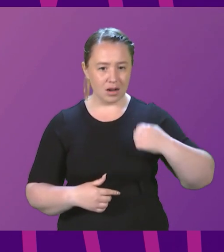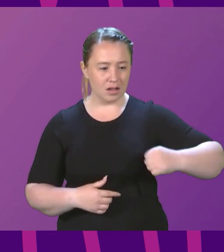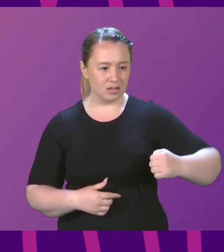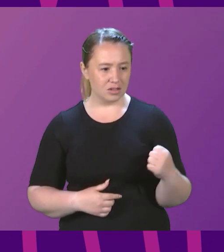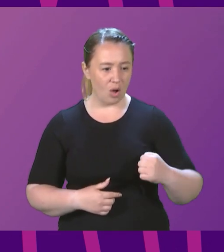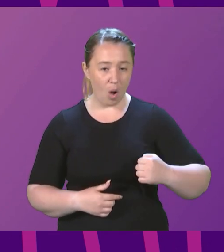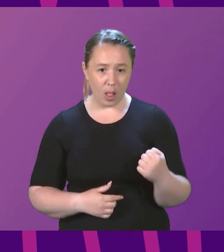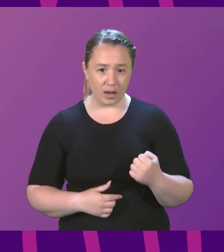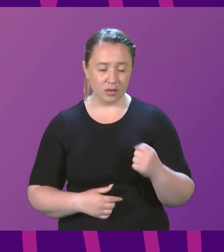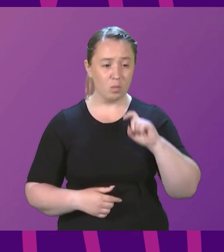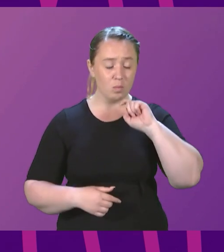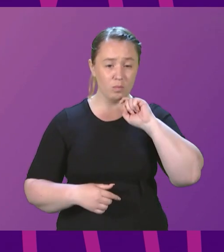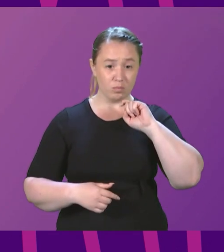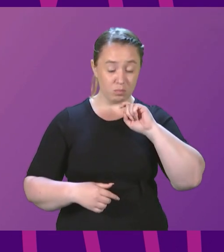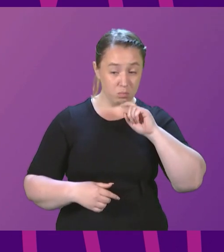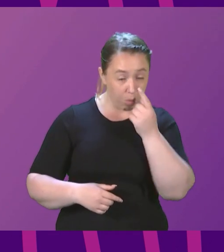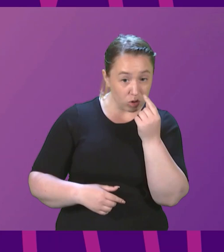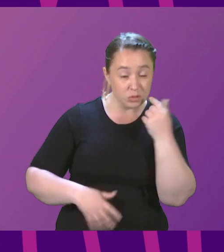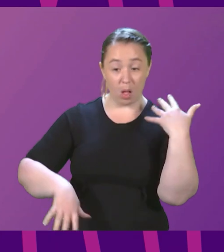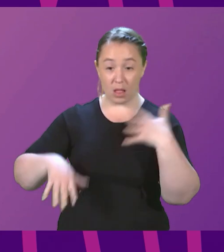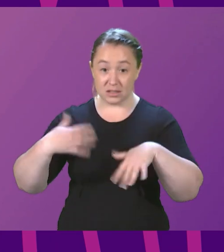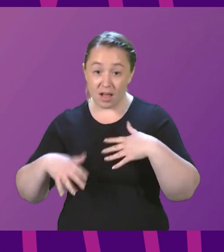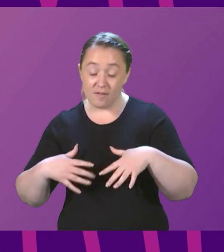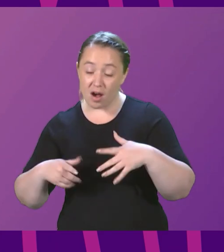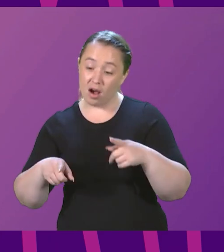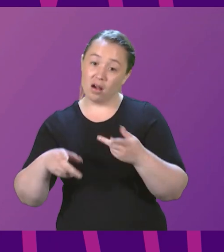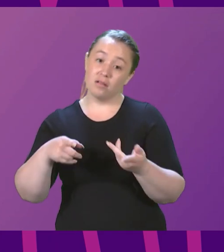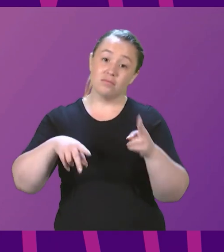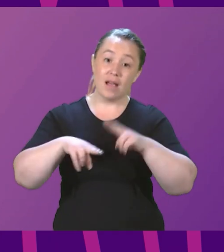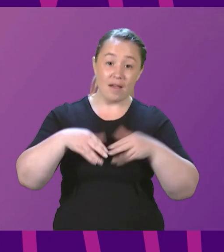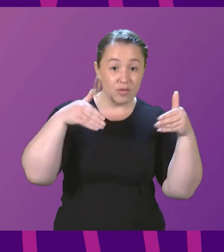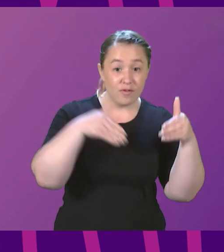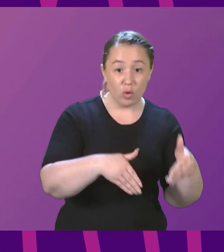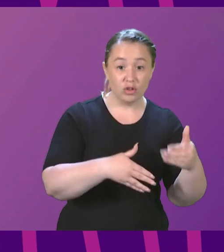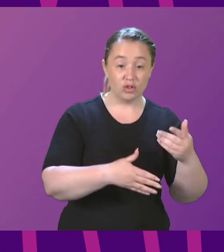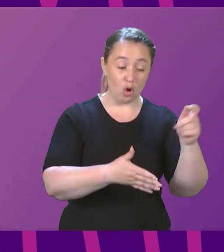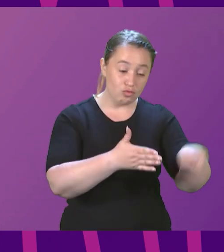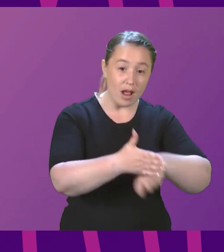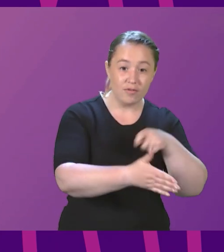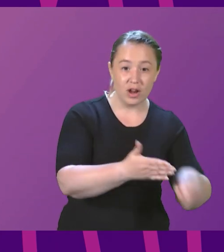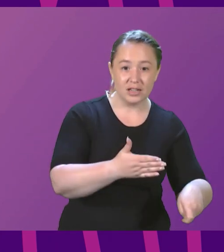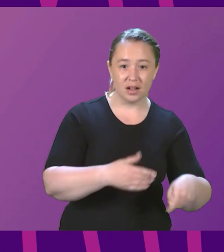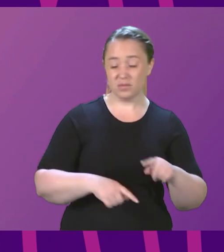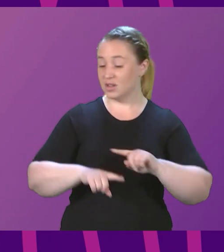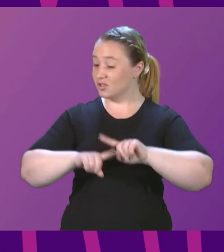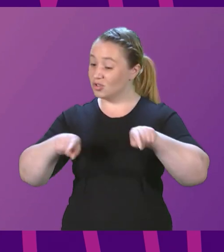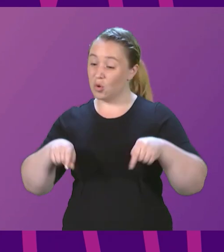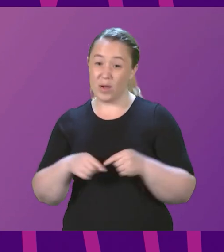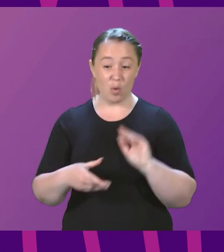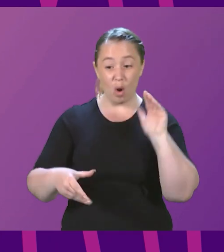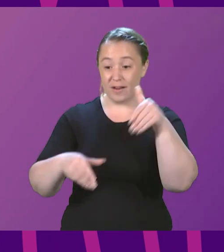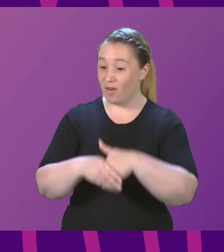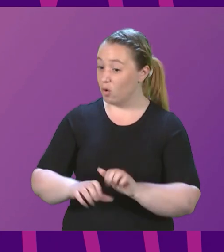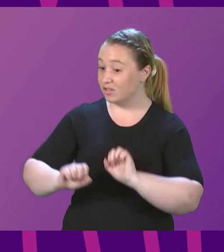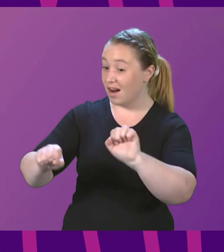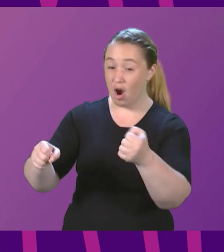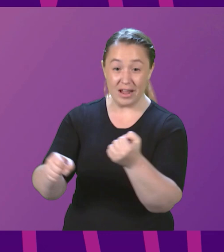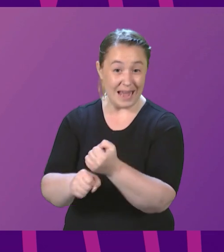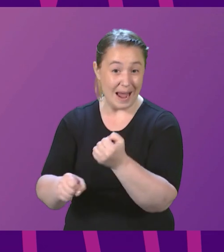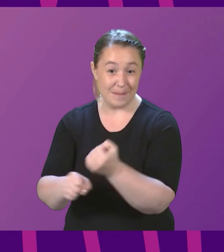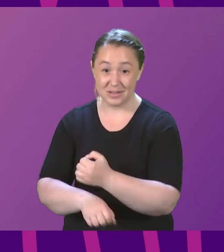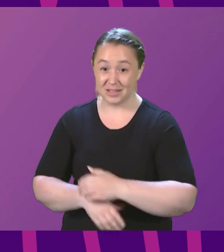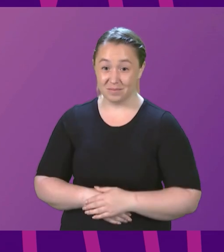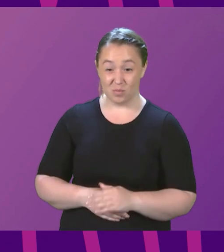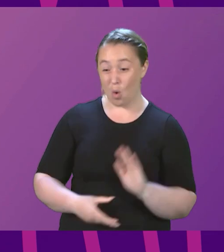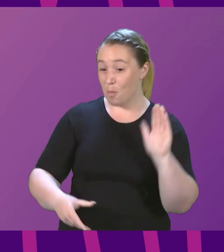continued obsession with another referendum. So we won't play Nicola Sturgeon's games. We won't take part in a pretend poll